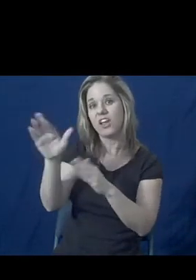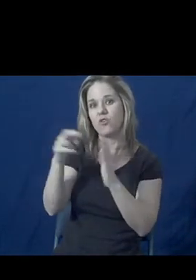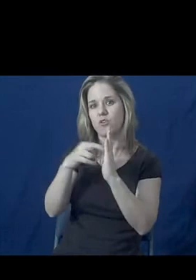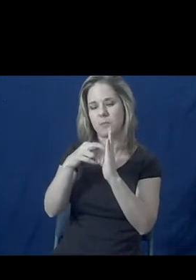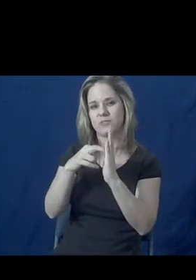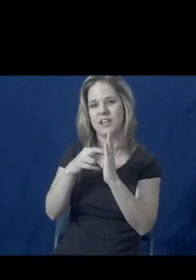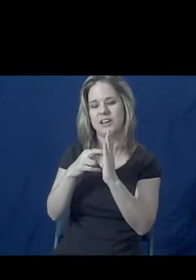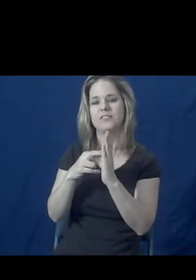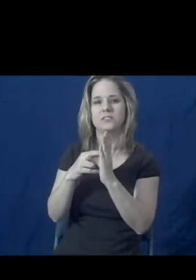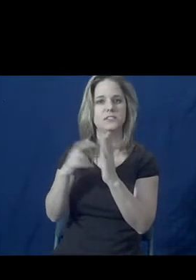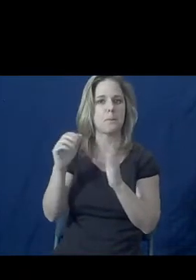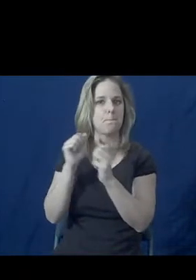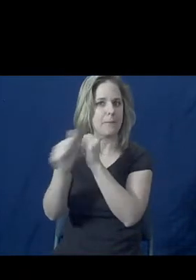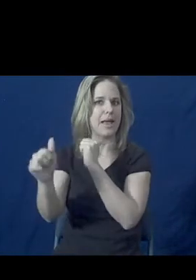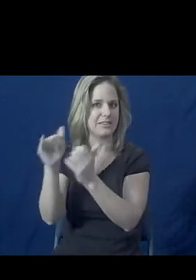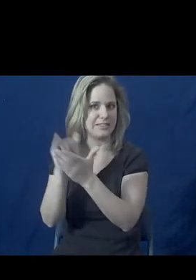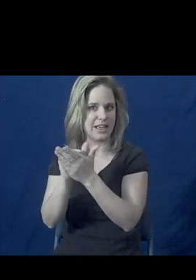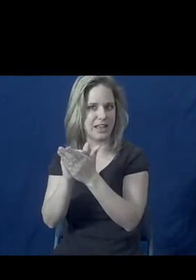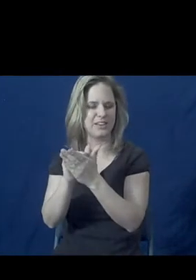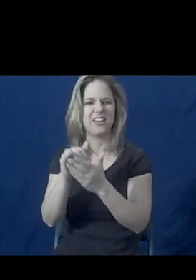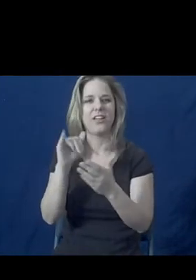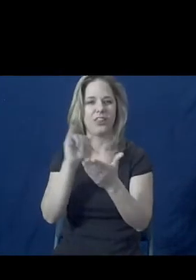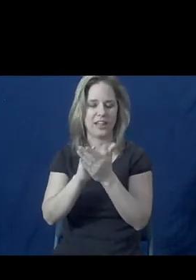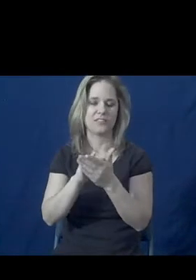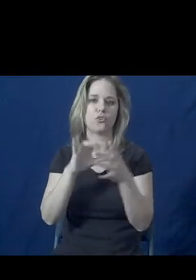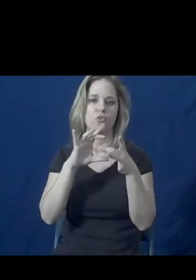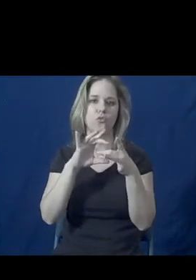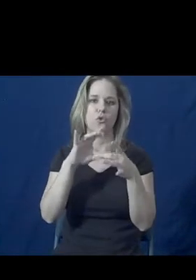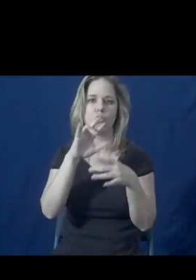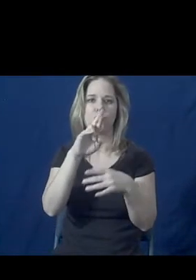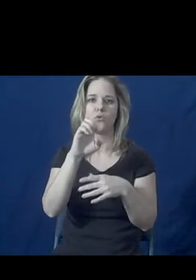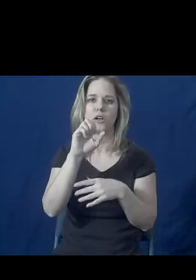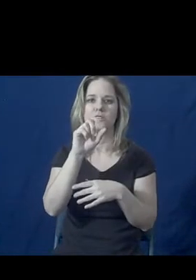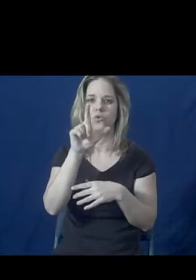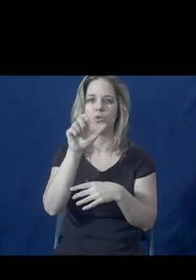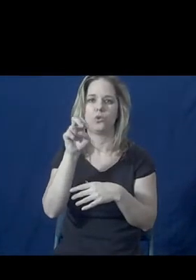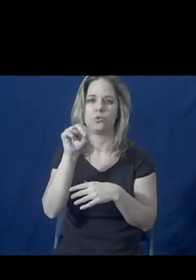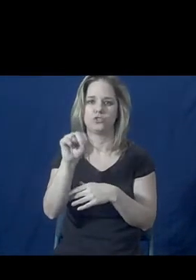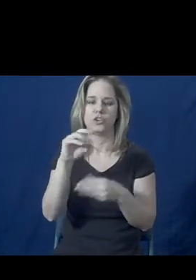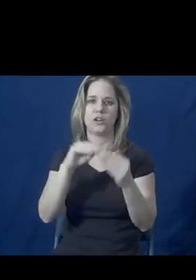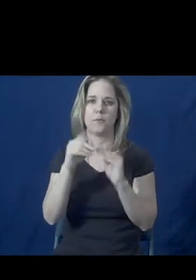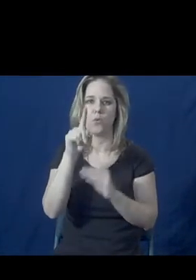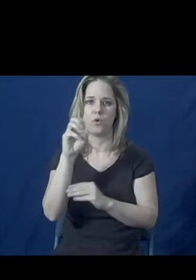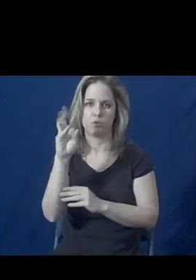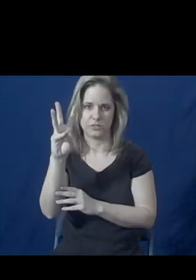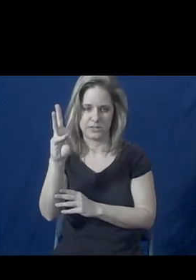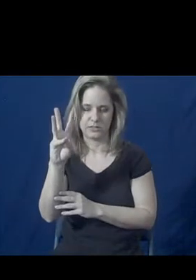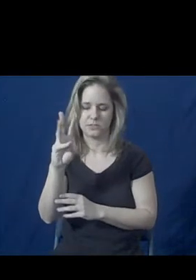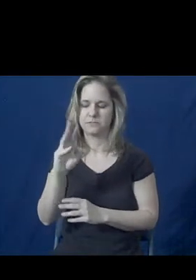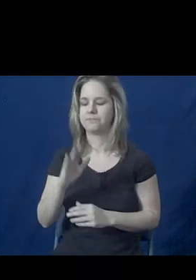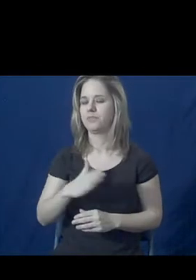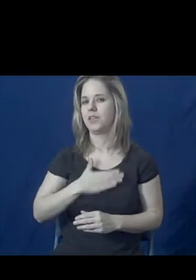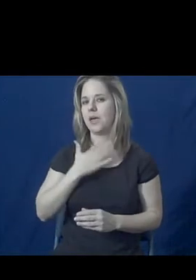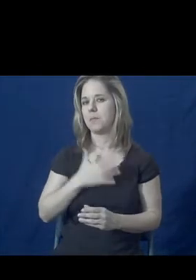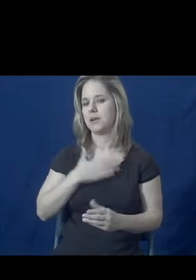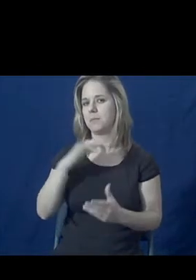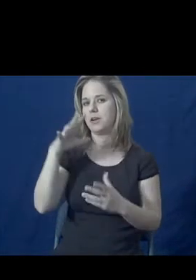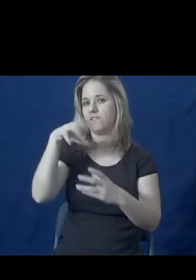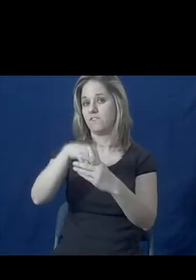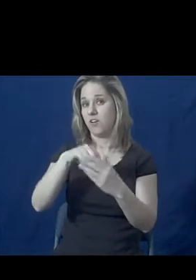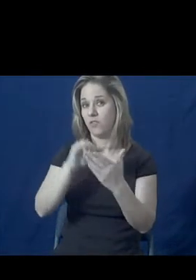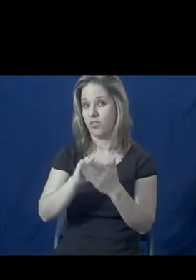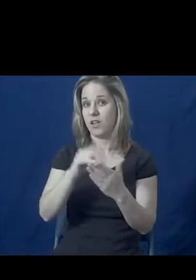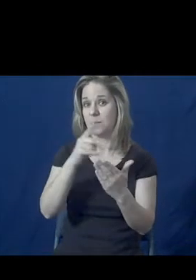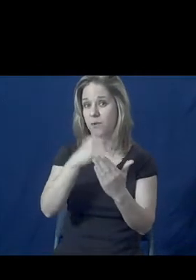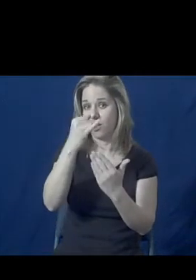-sponsor for House Joint Resolution 106. So we're quite pleased to be part of this, but of